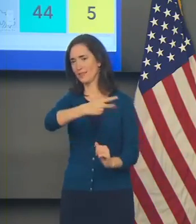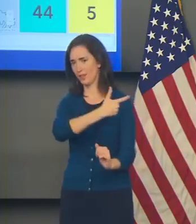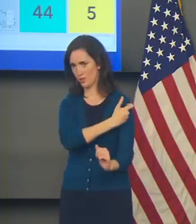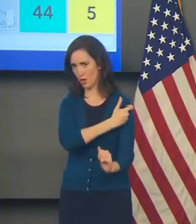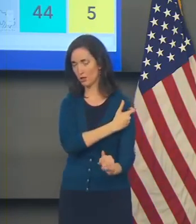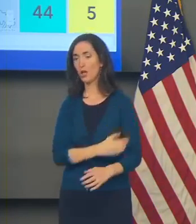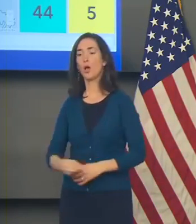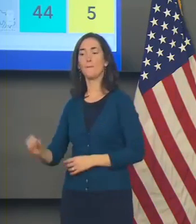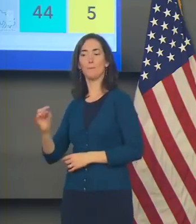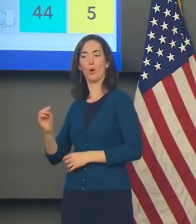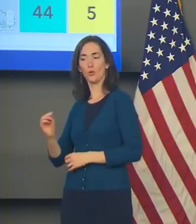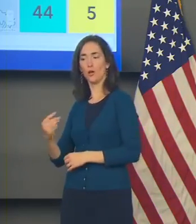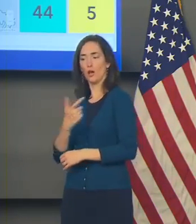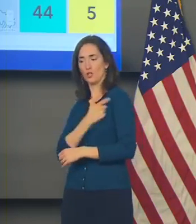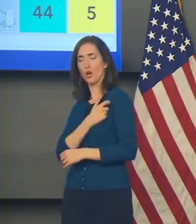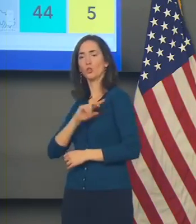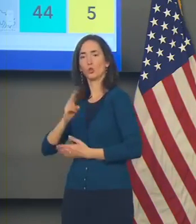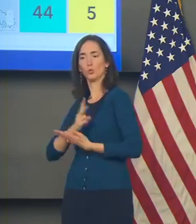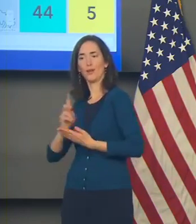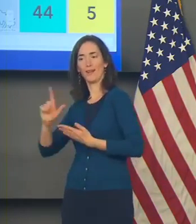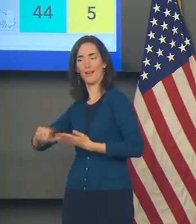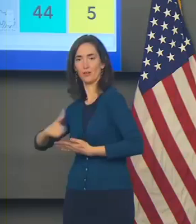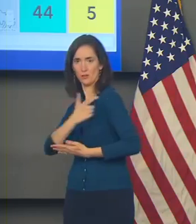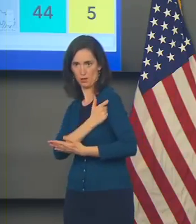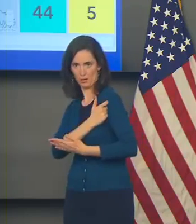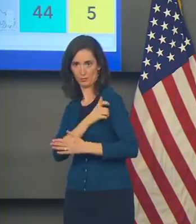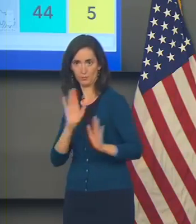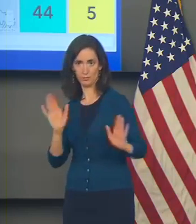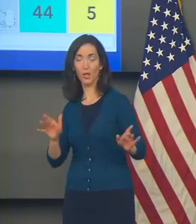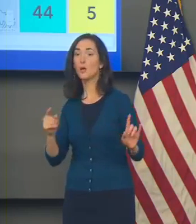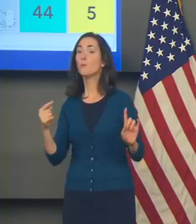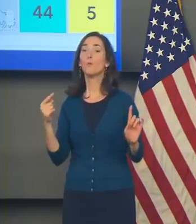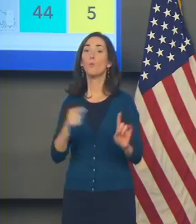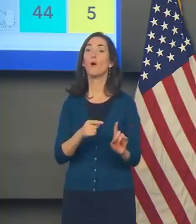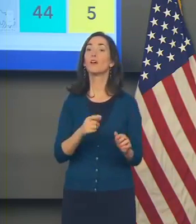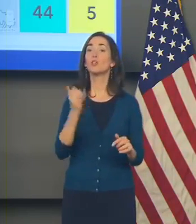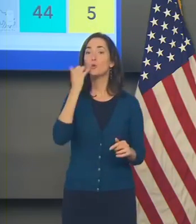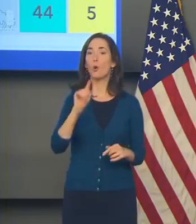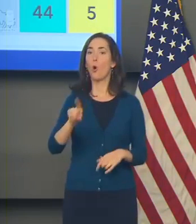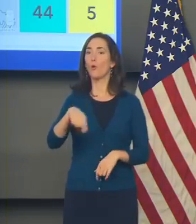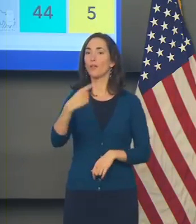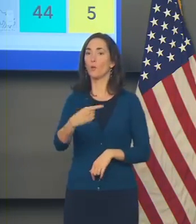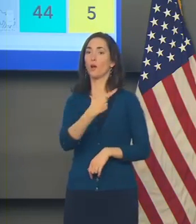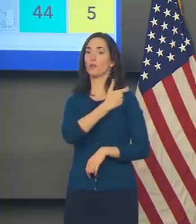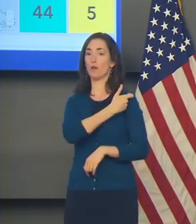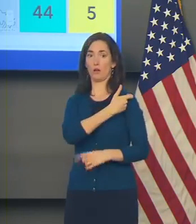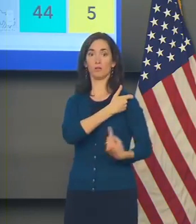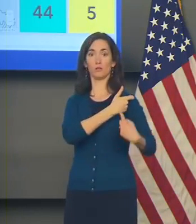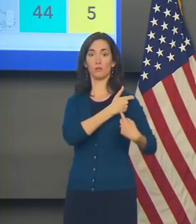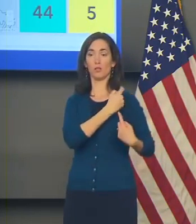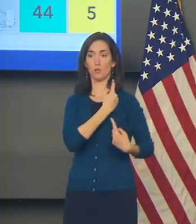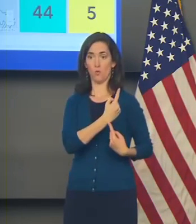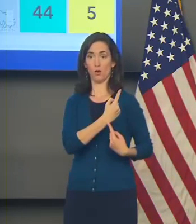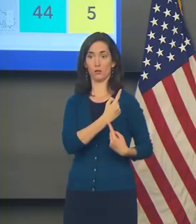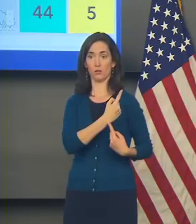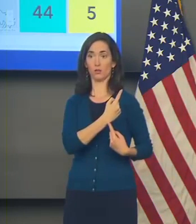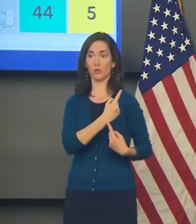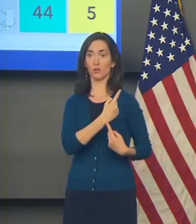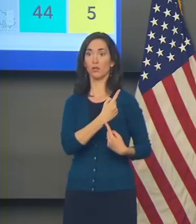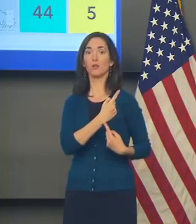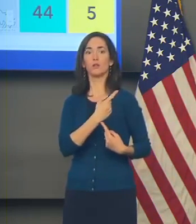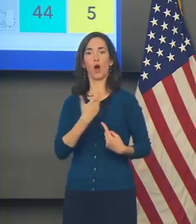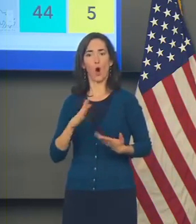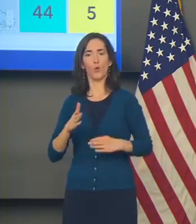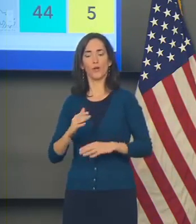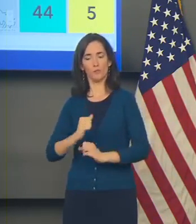The simple fact of the matter is after the first shot. You do have more protection than you had before you got